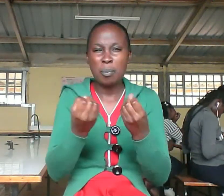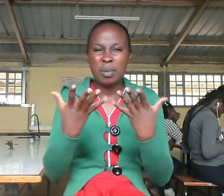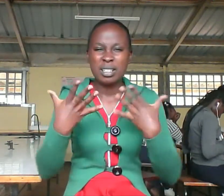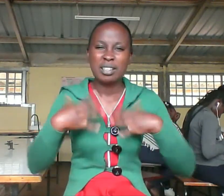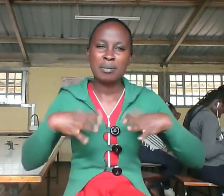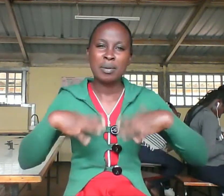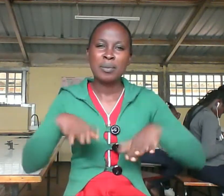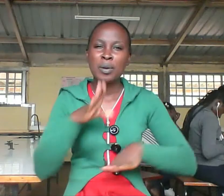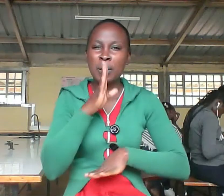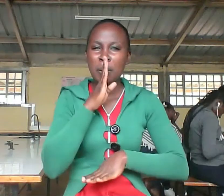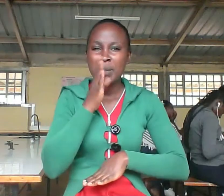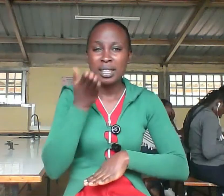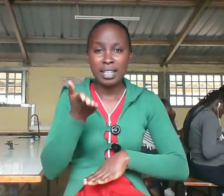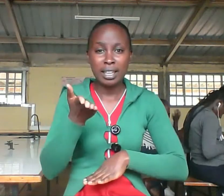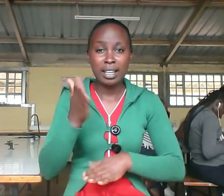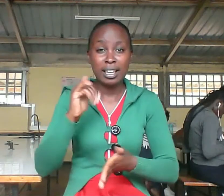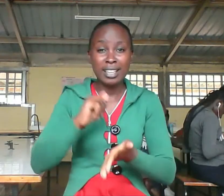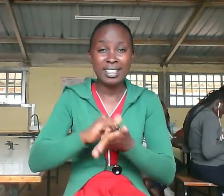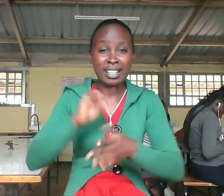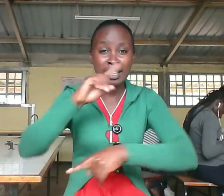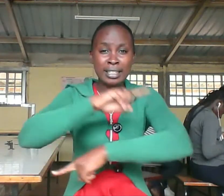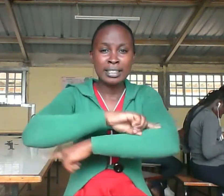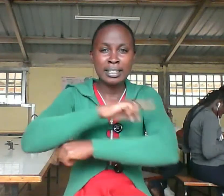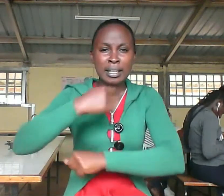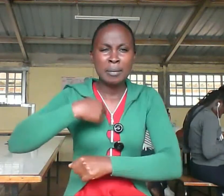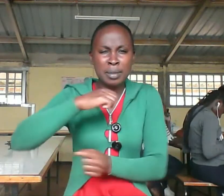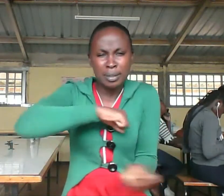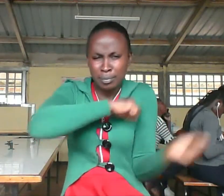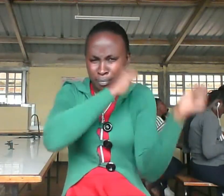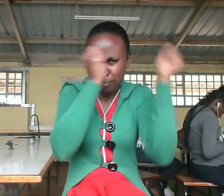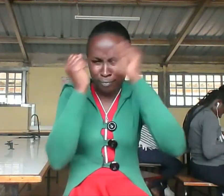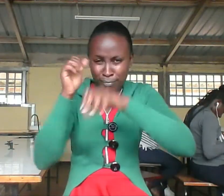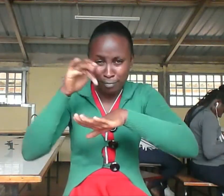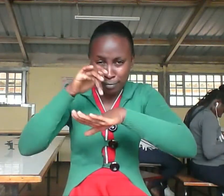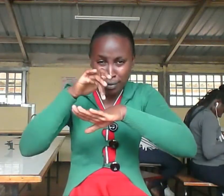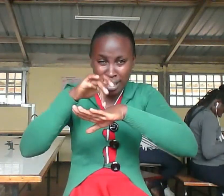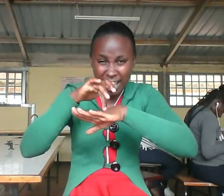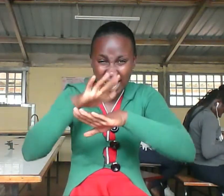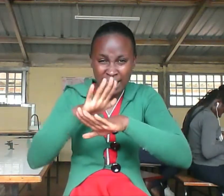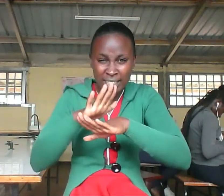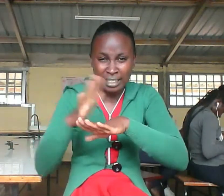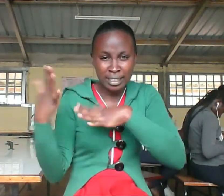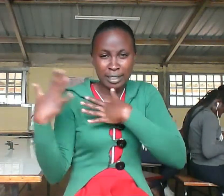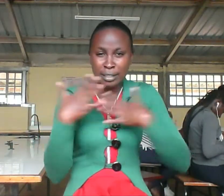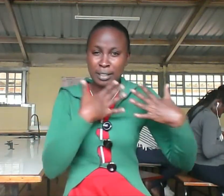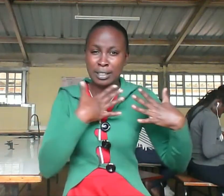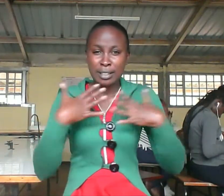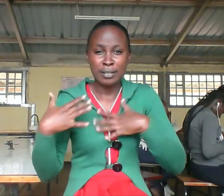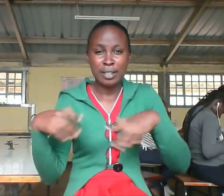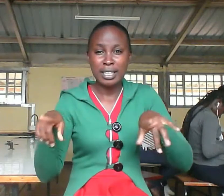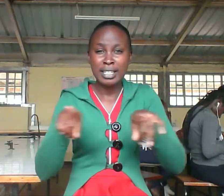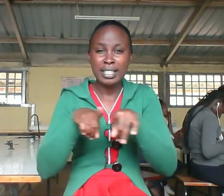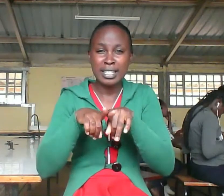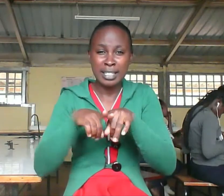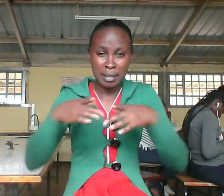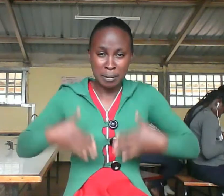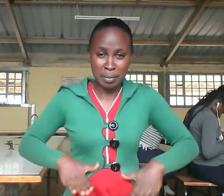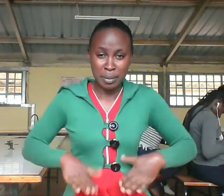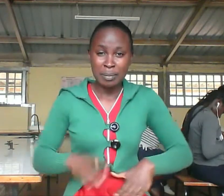that very day i woke up early took a bit wore my red skirt white